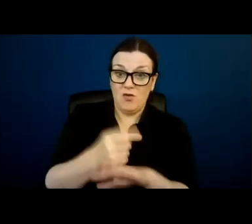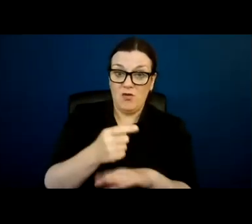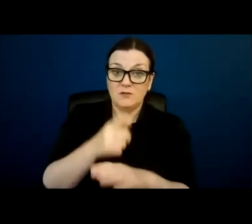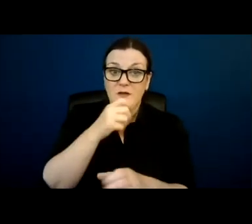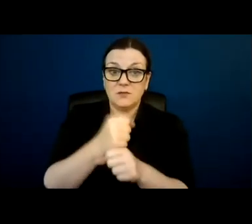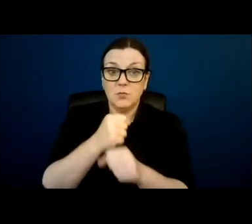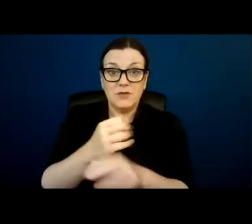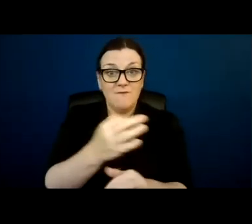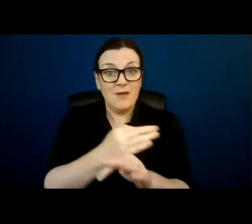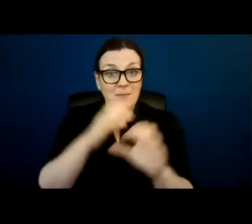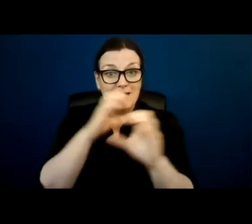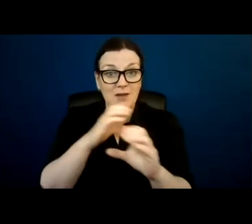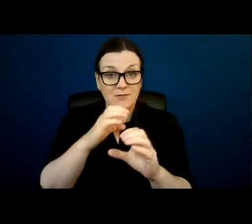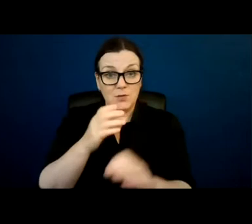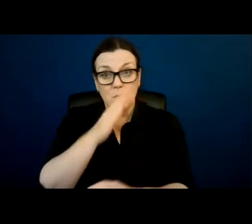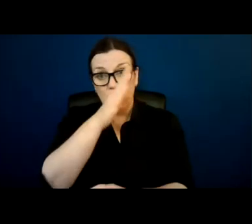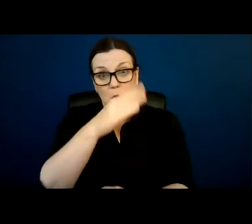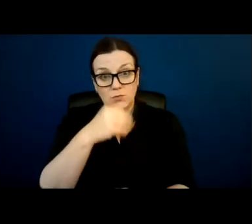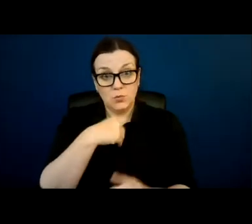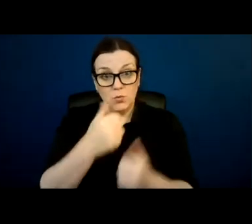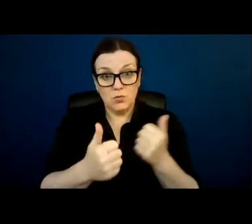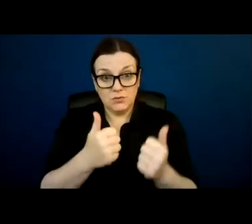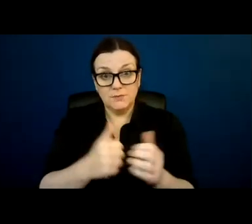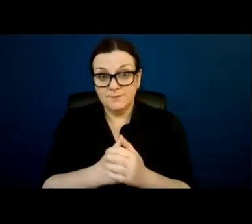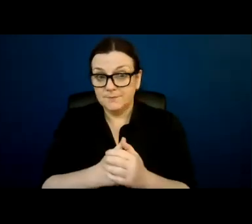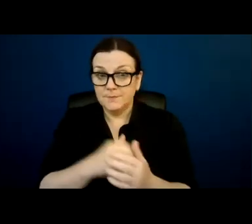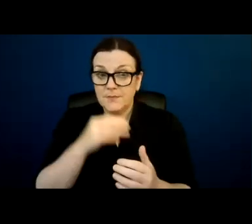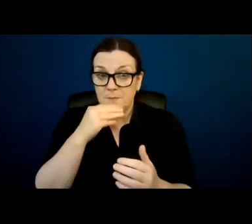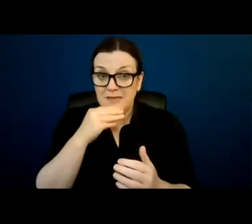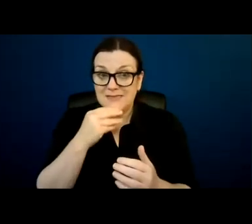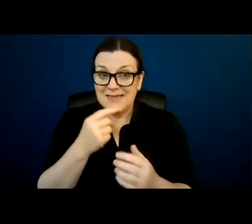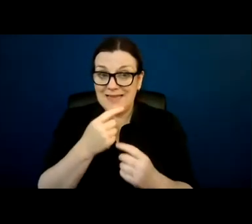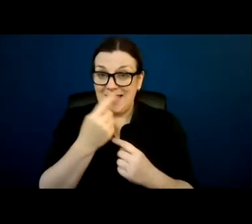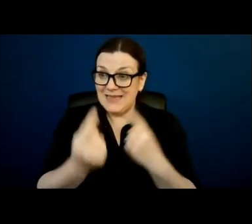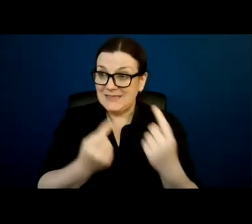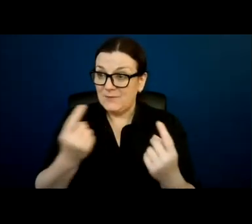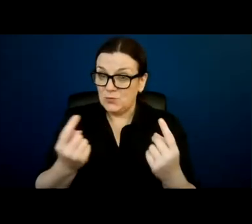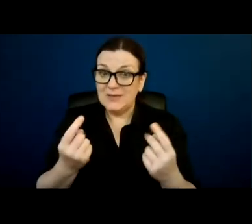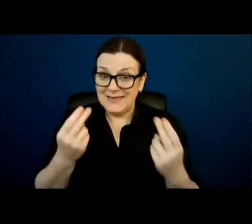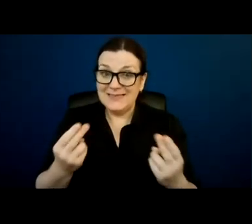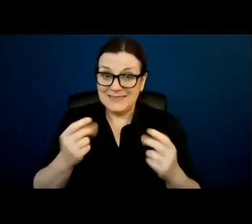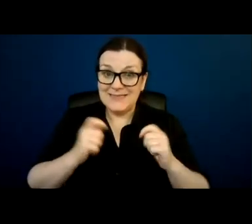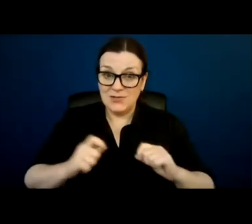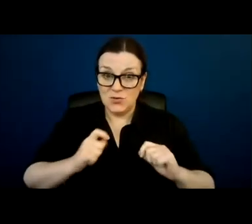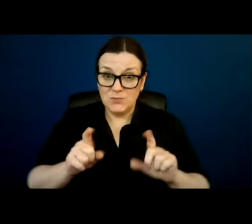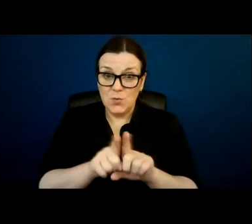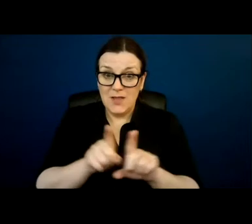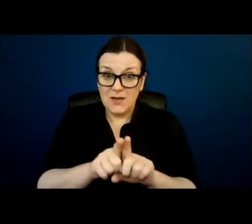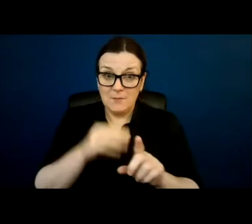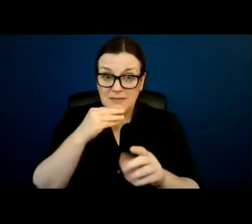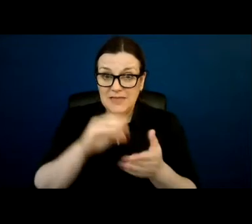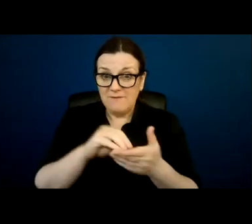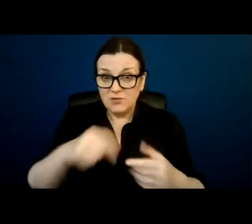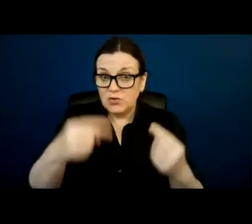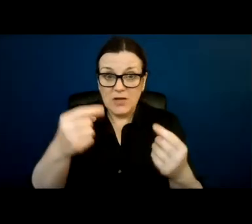carers going to court, it would also mean that the individual would need a solicitor to go into court if there was a challenge to be